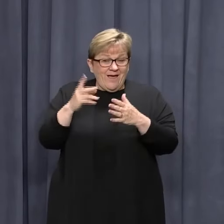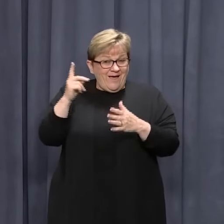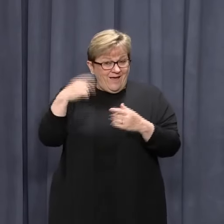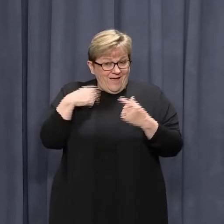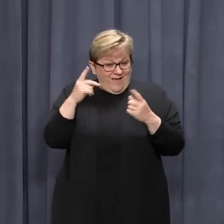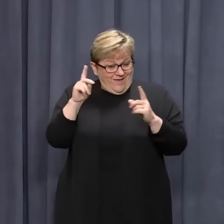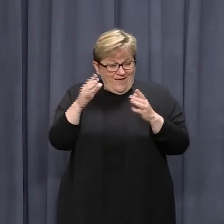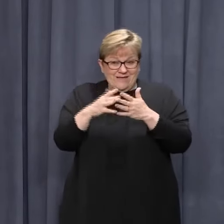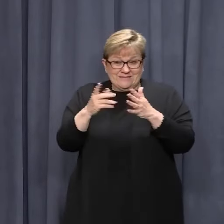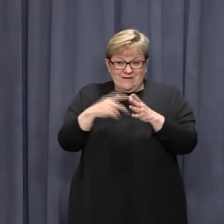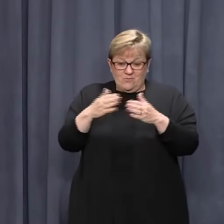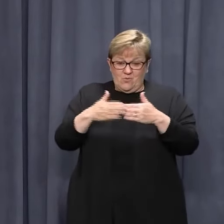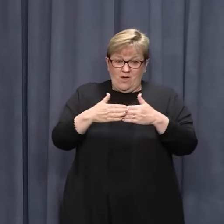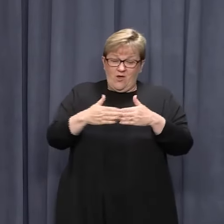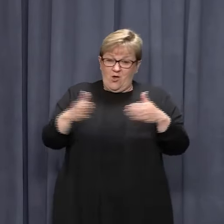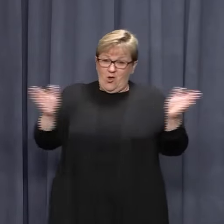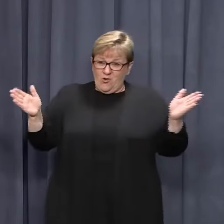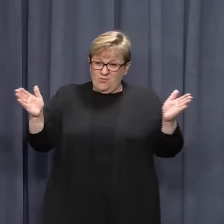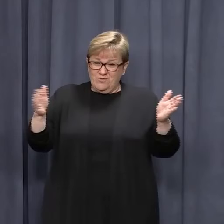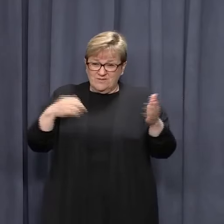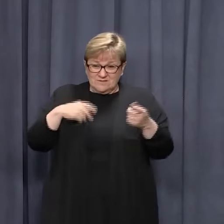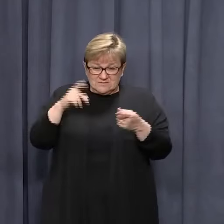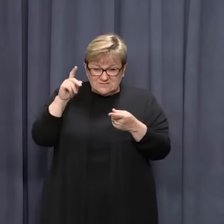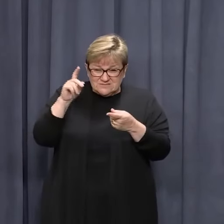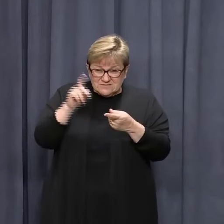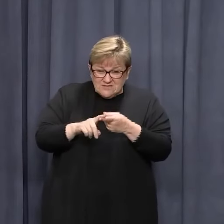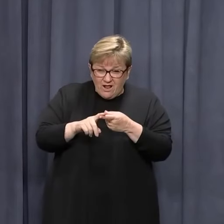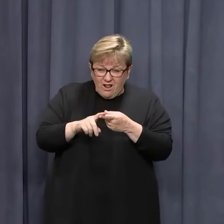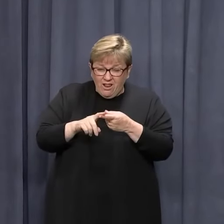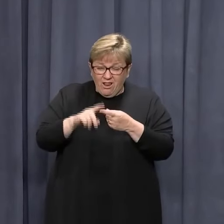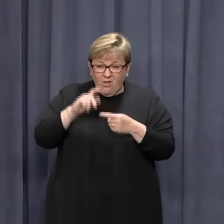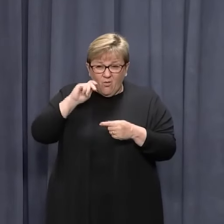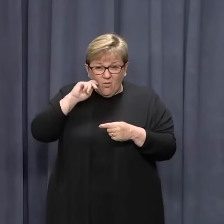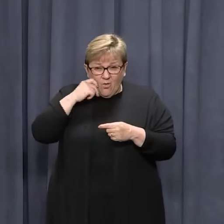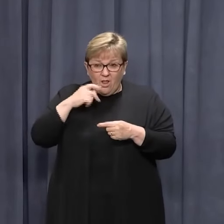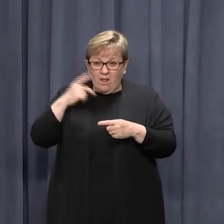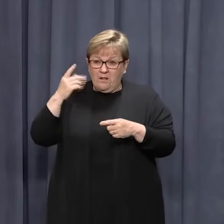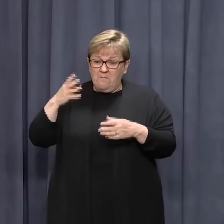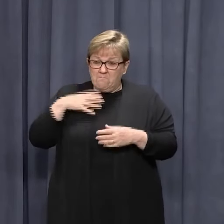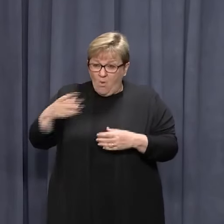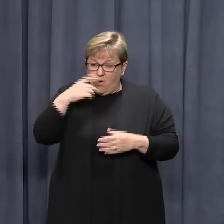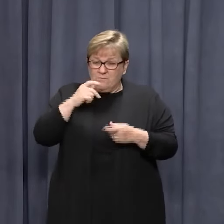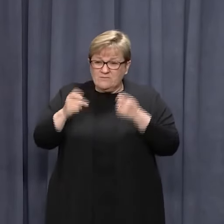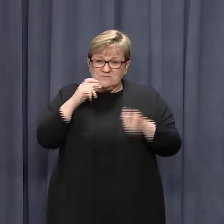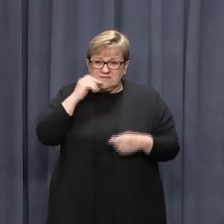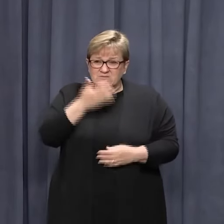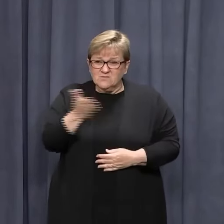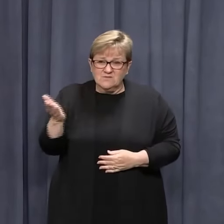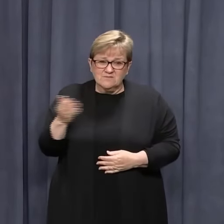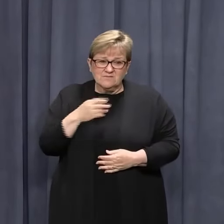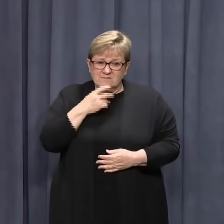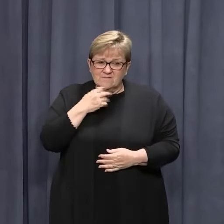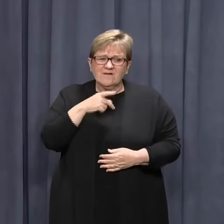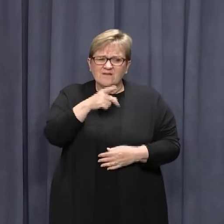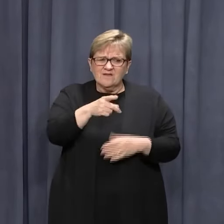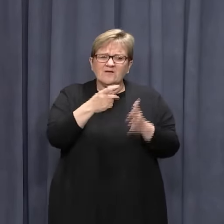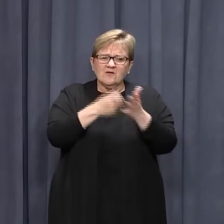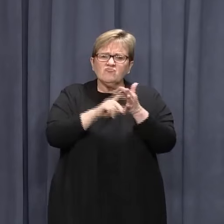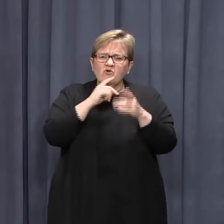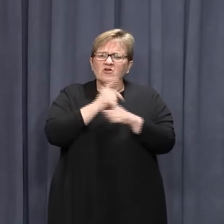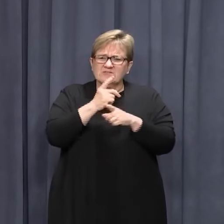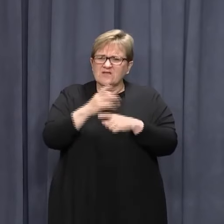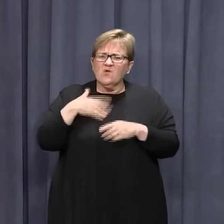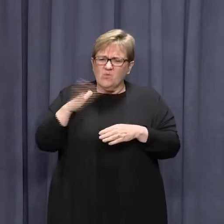down, is that likely to be ran up? Well, we test for all